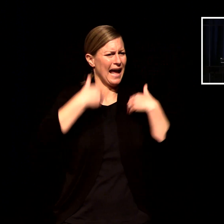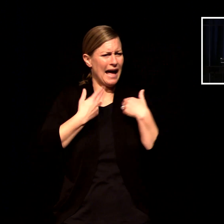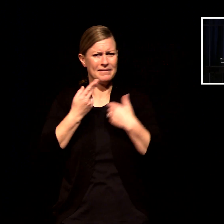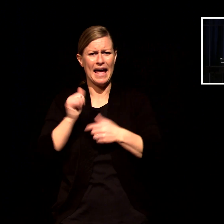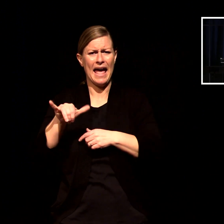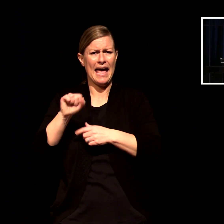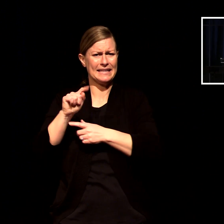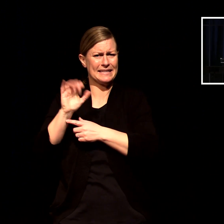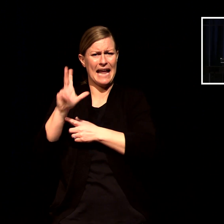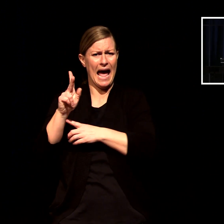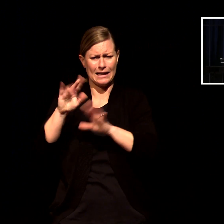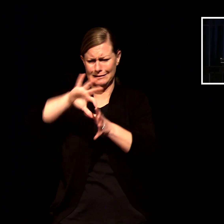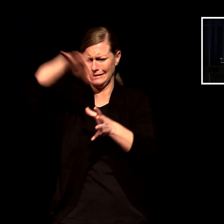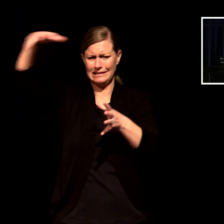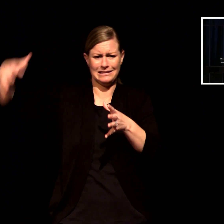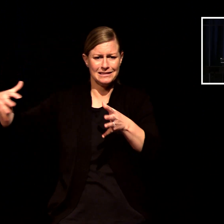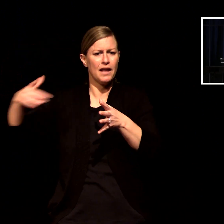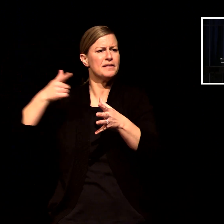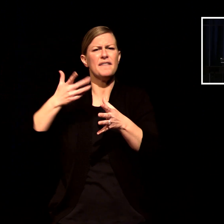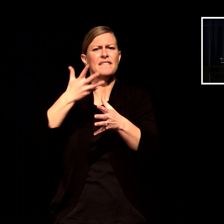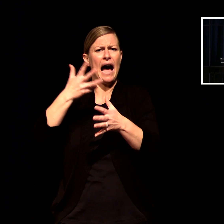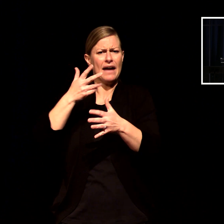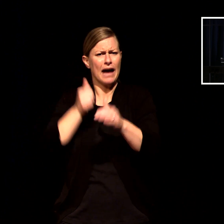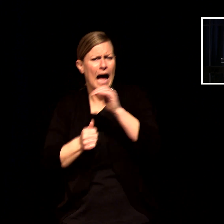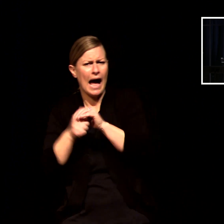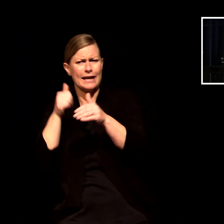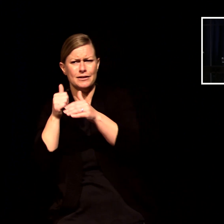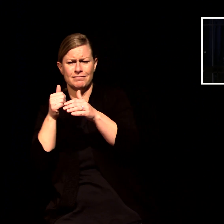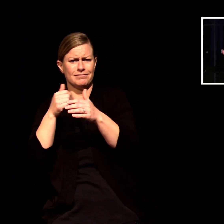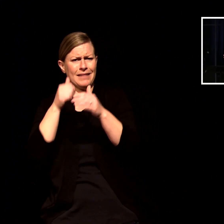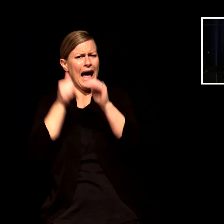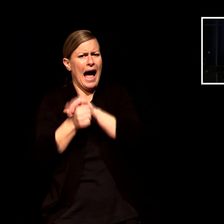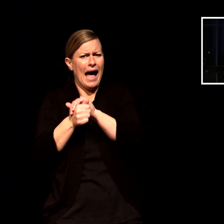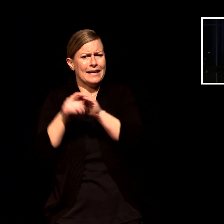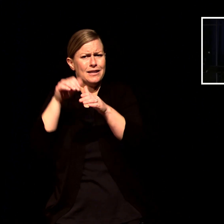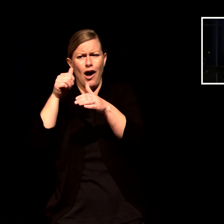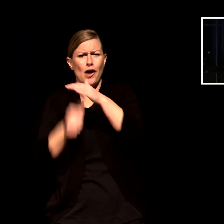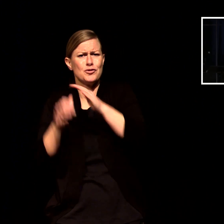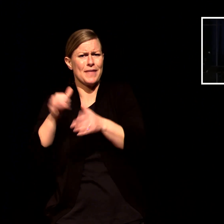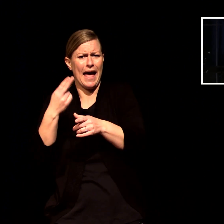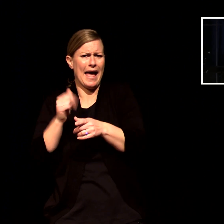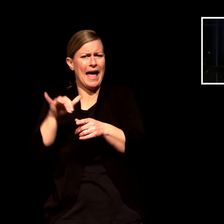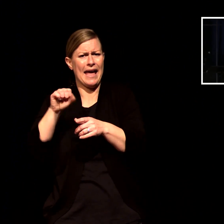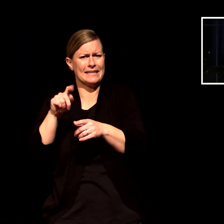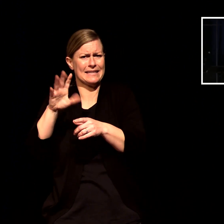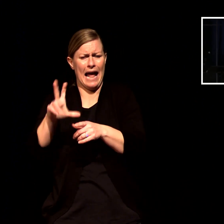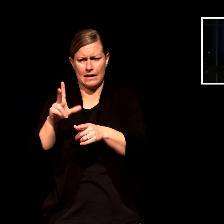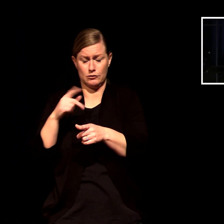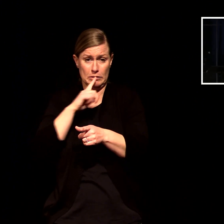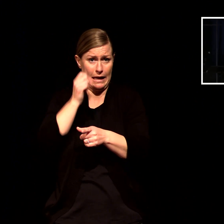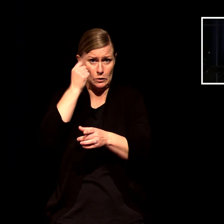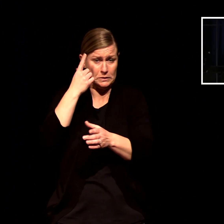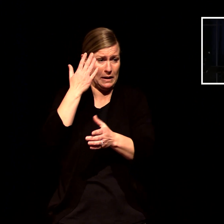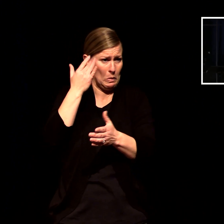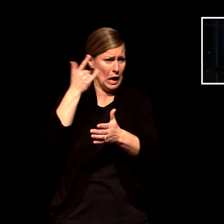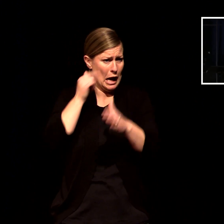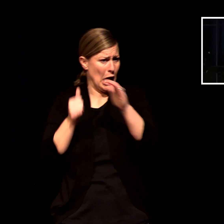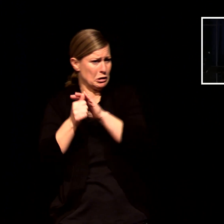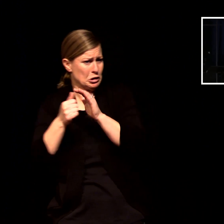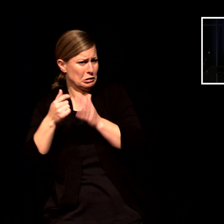mental image of why that's a good idea but that's what they did and it's called the haystack movement and they prayed that week and the next week and